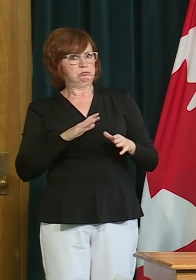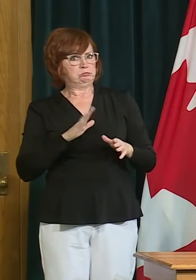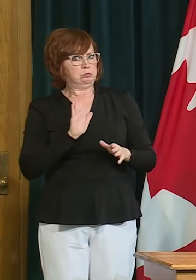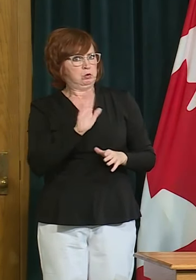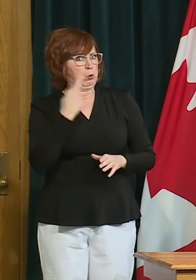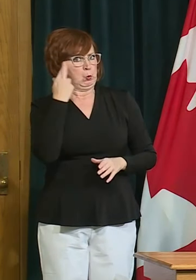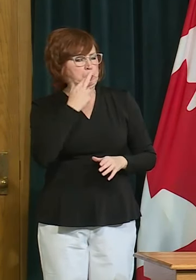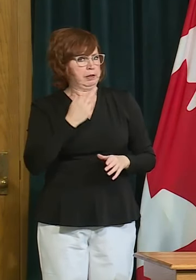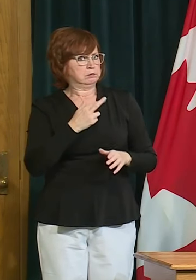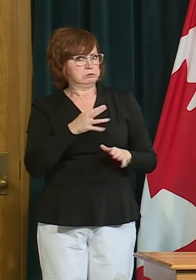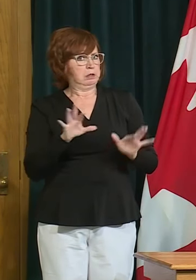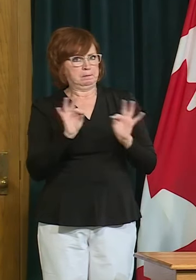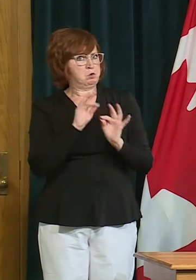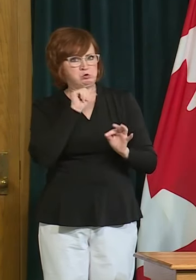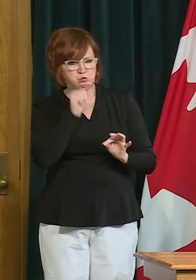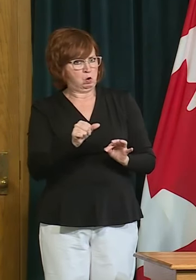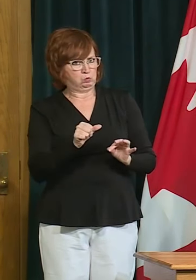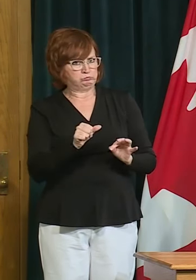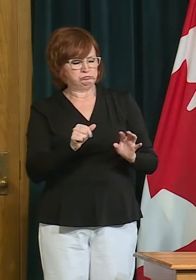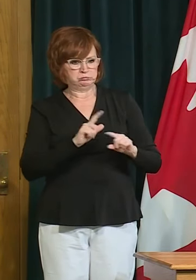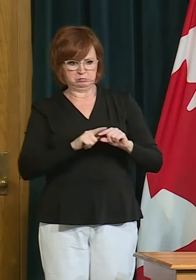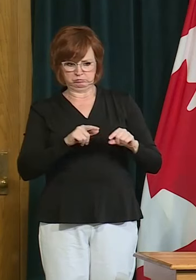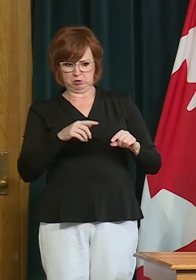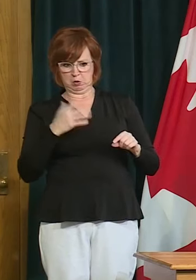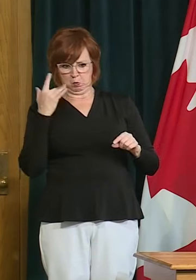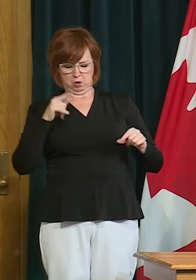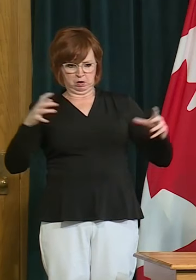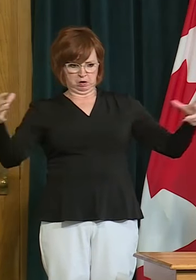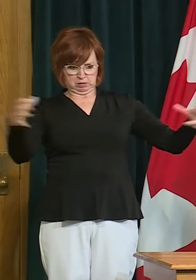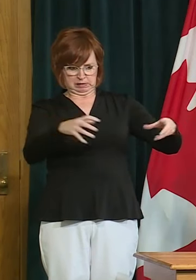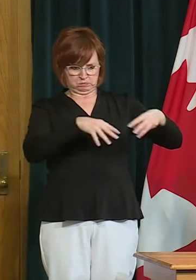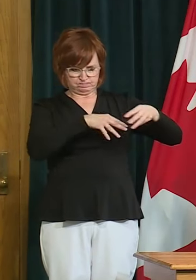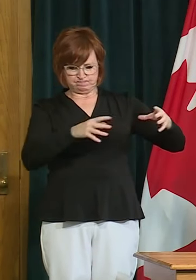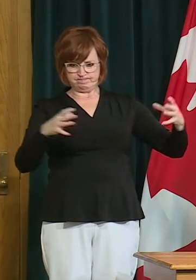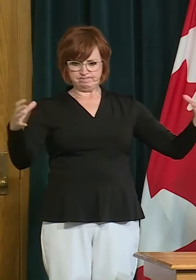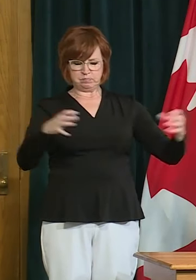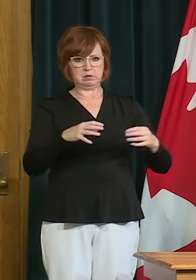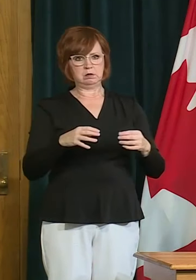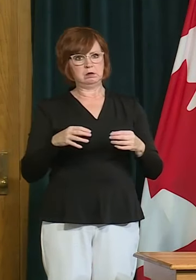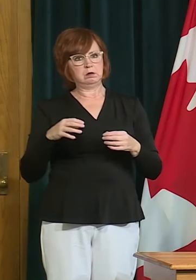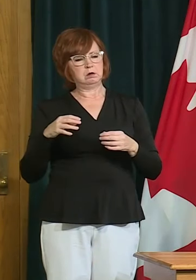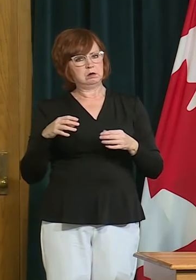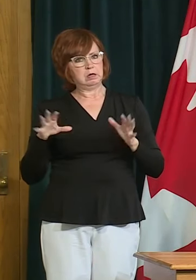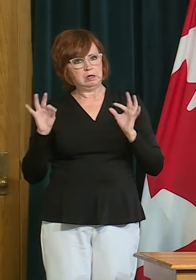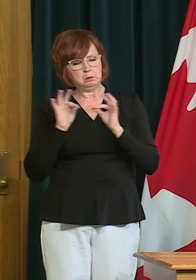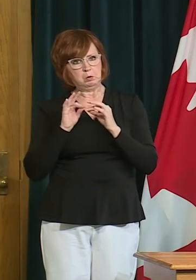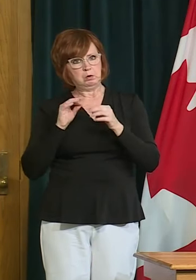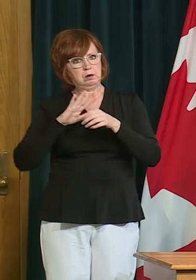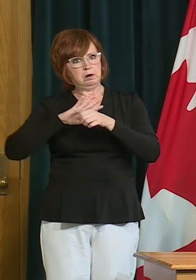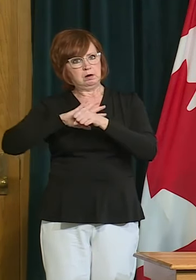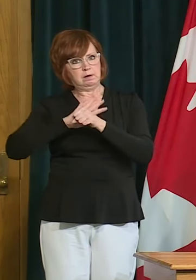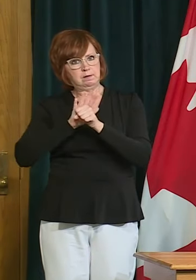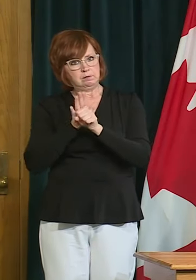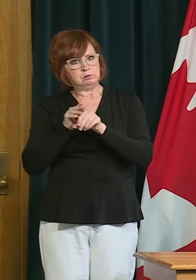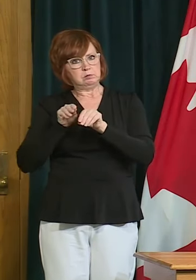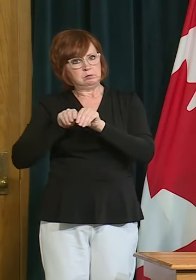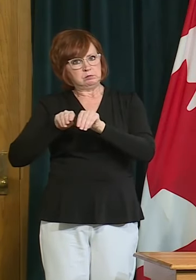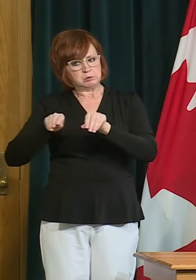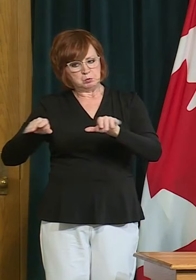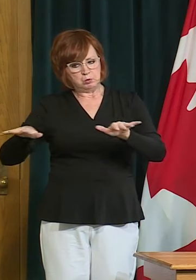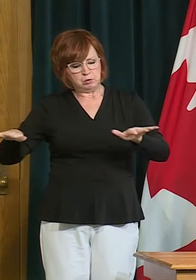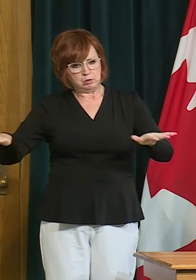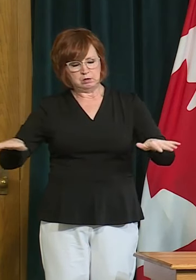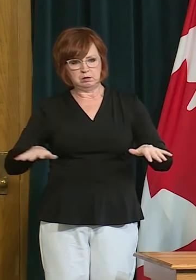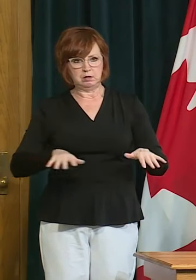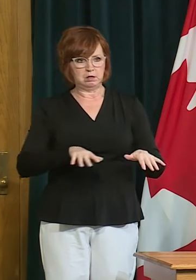not recognize the cause of the large gathering whether it be a a very good cause or or whether or not be it it